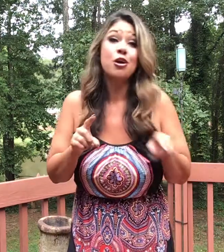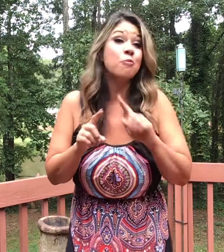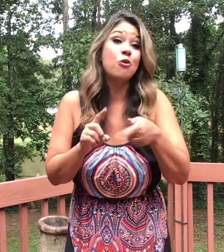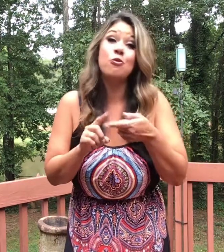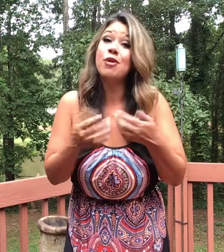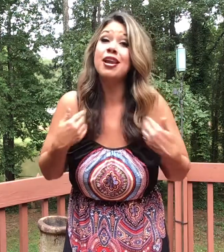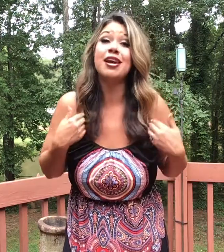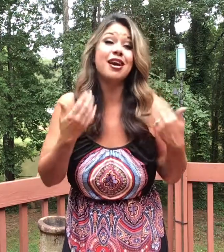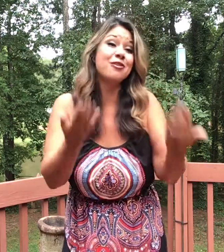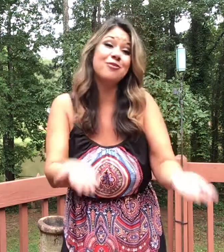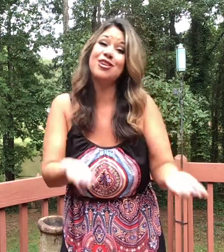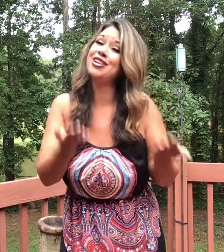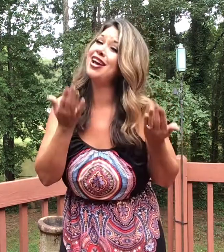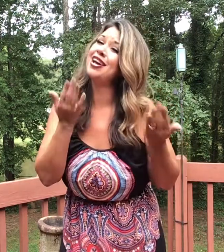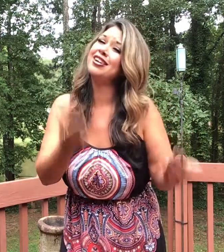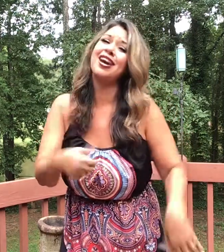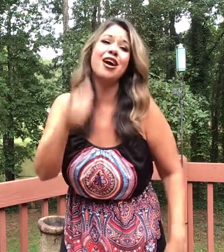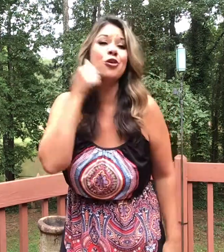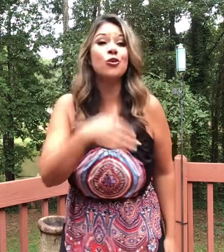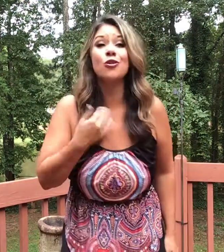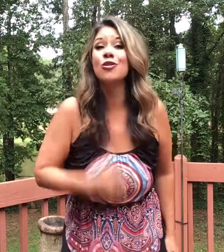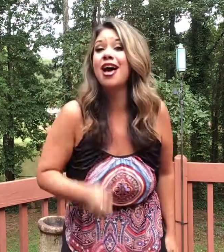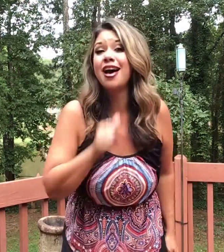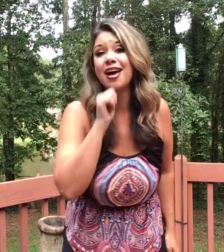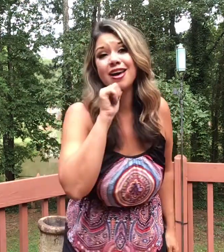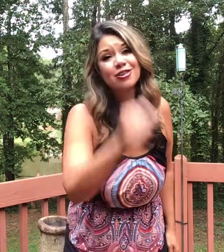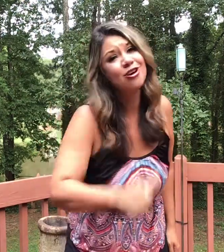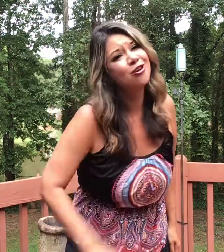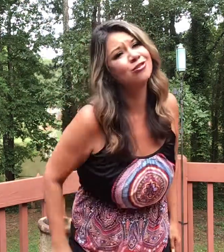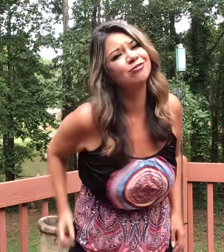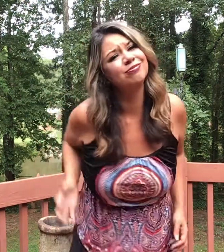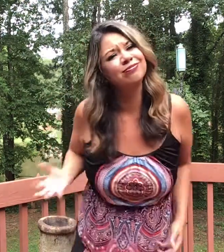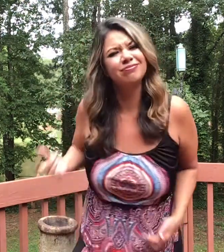The I got what I got, girl, I don't know.